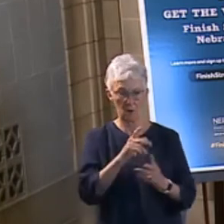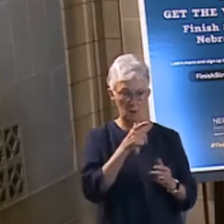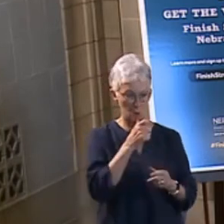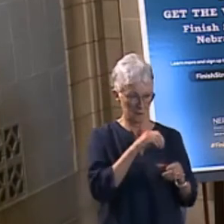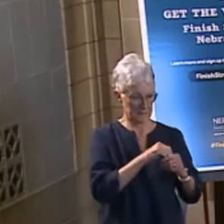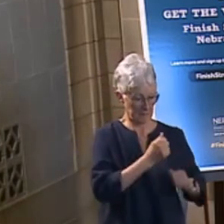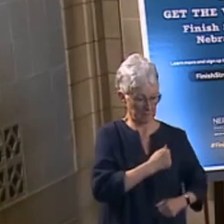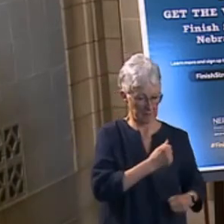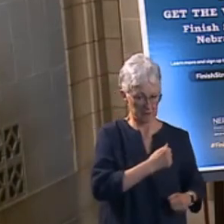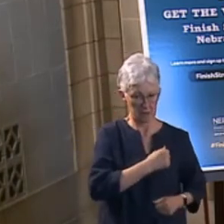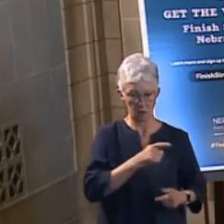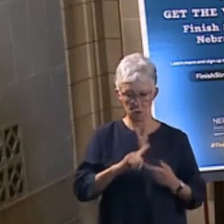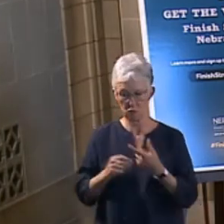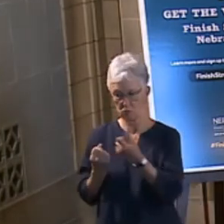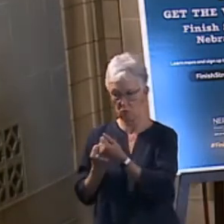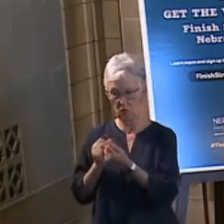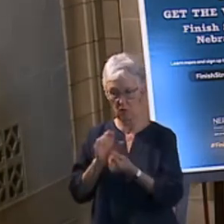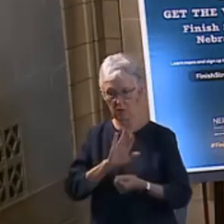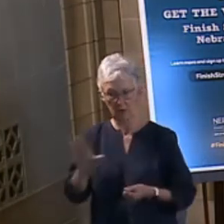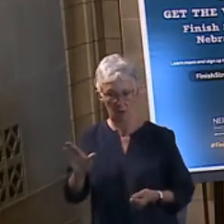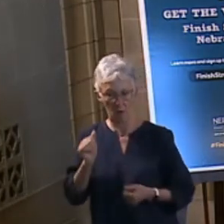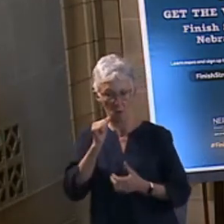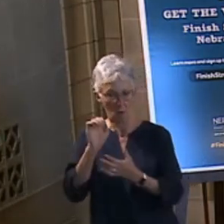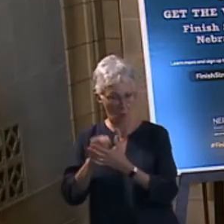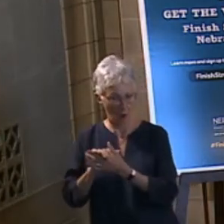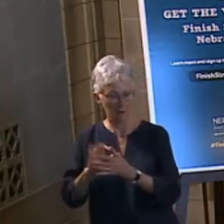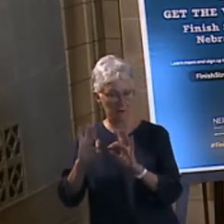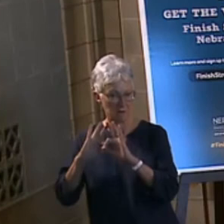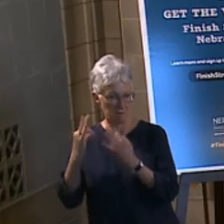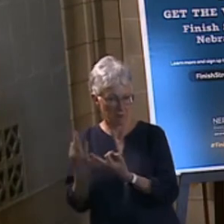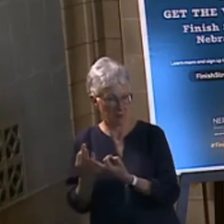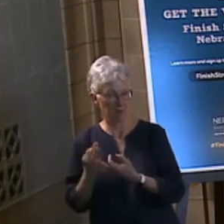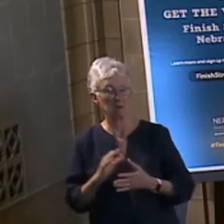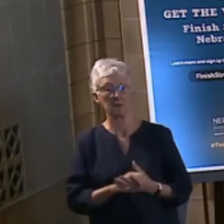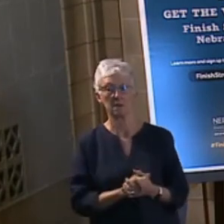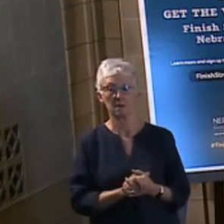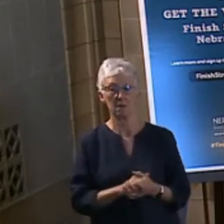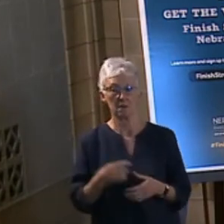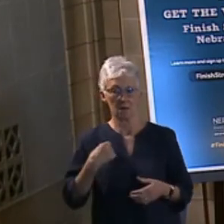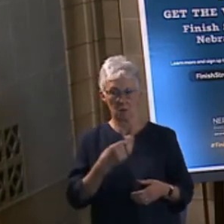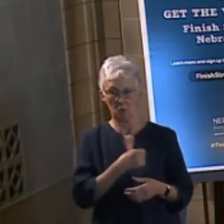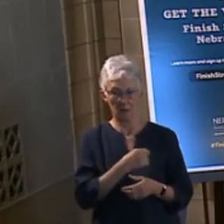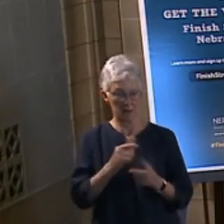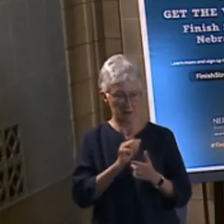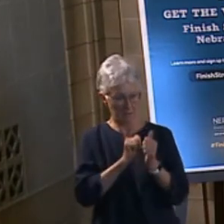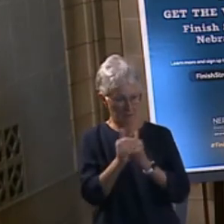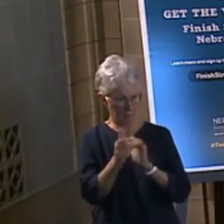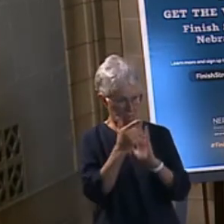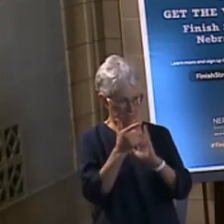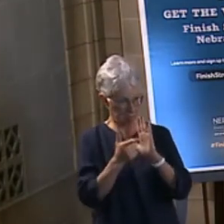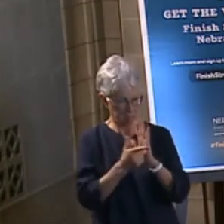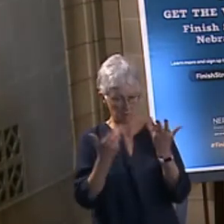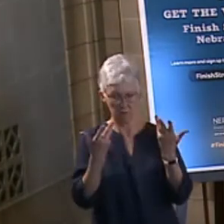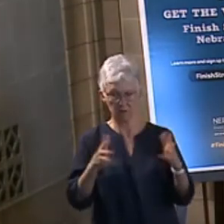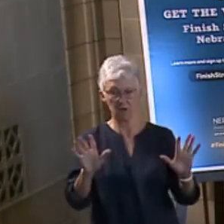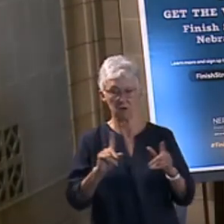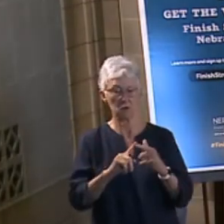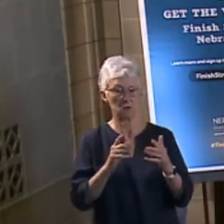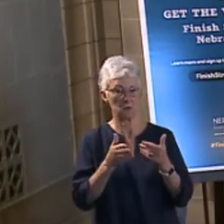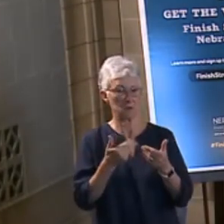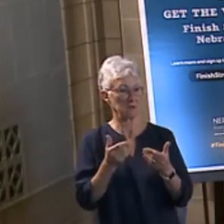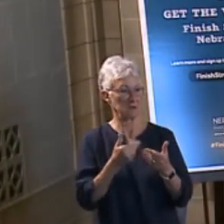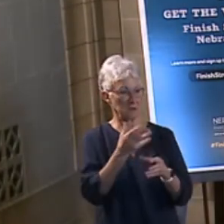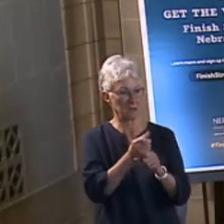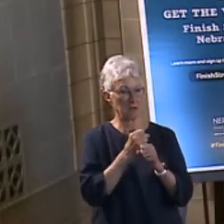We've expanded hiring preferences for active-duty spouses. We've passed legislation to make it easier to get permits or licenses